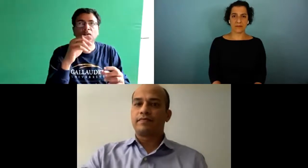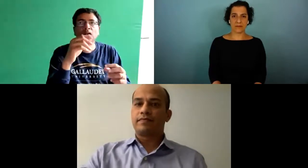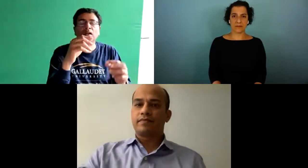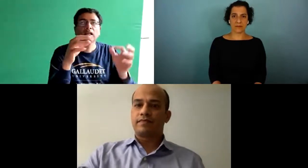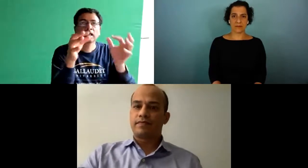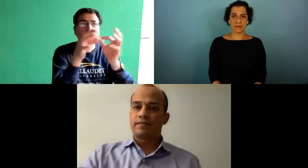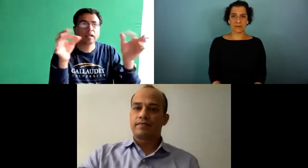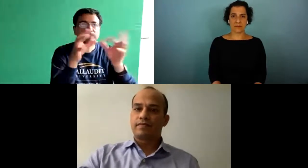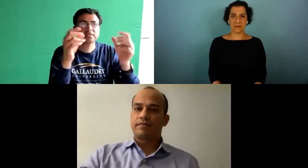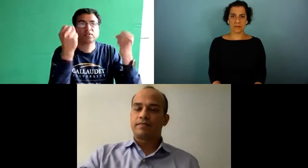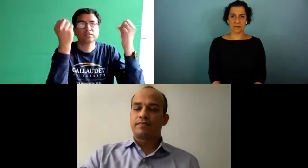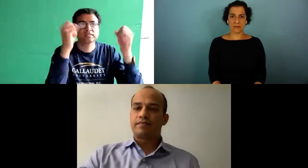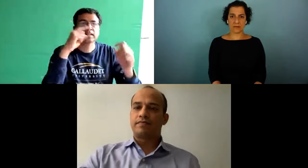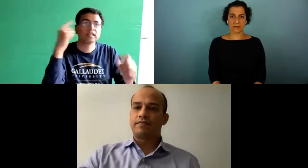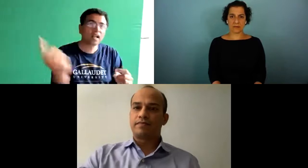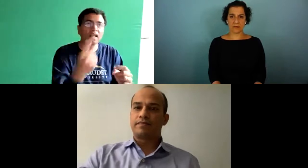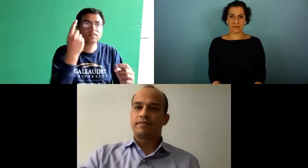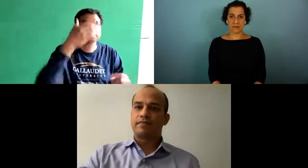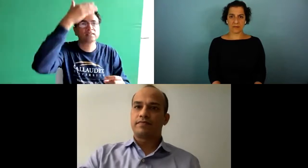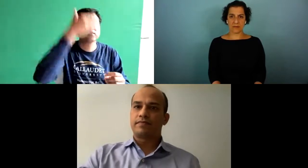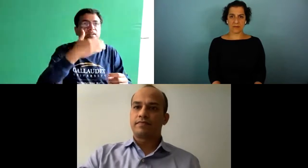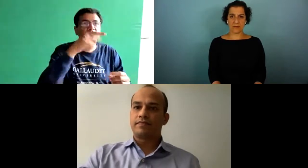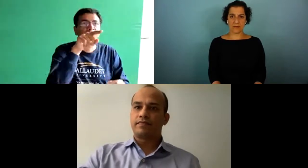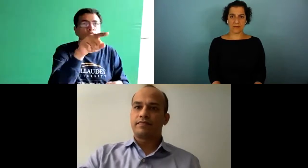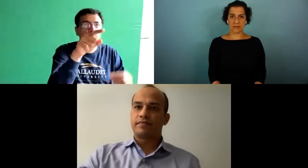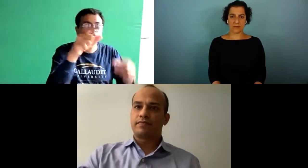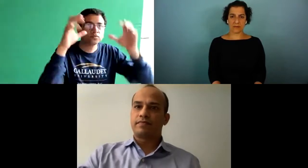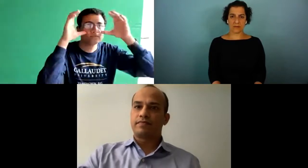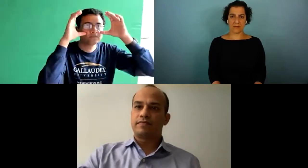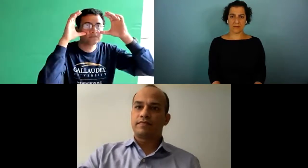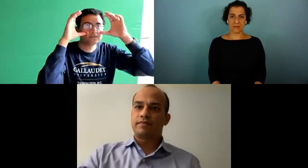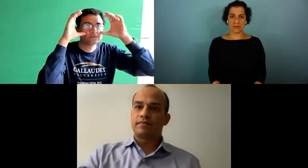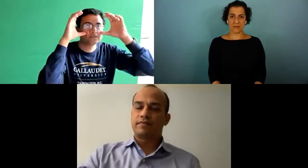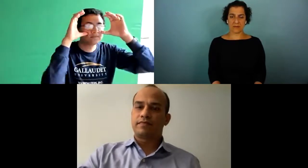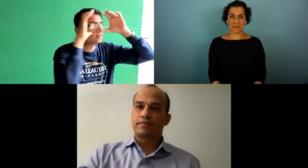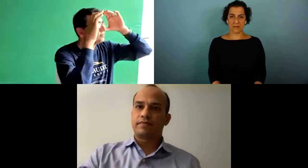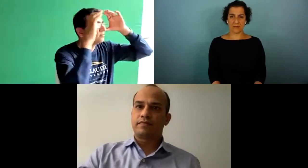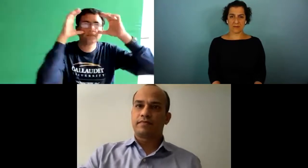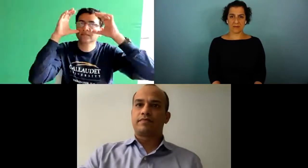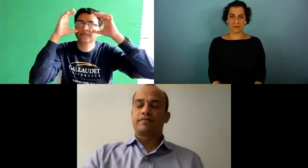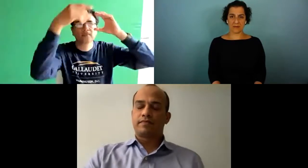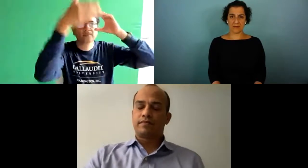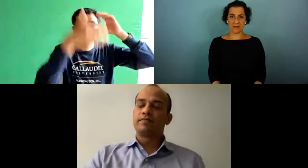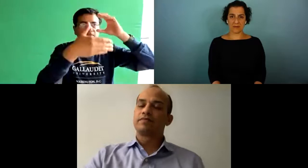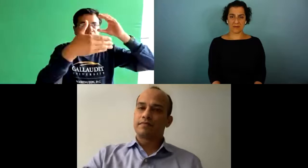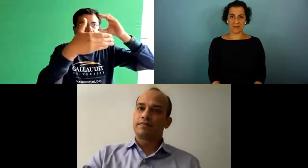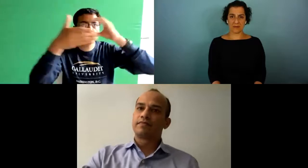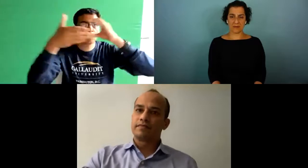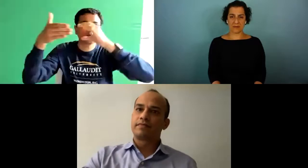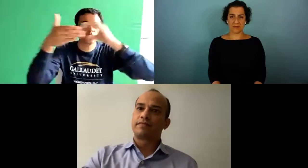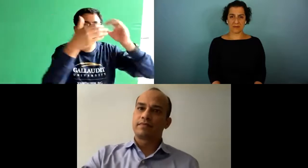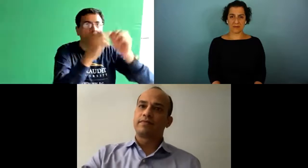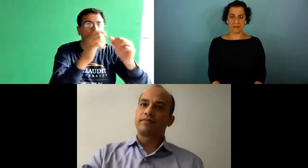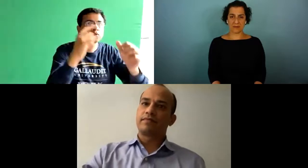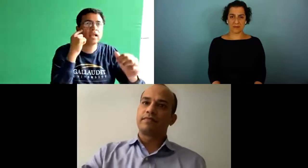so there's two different concepts one would be um the language whether it's spoken or signed text or